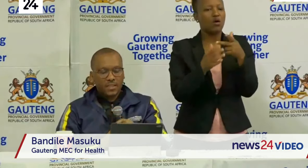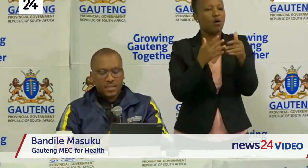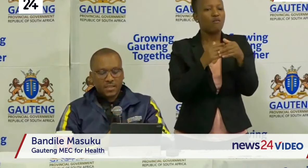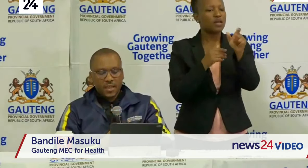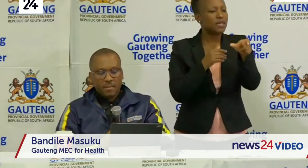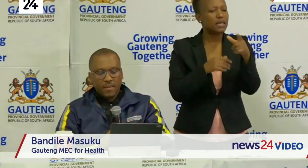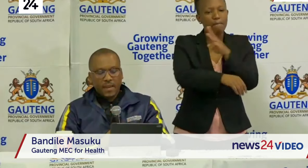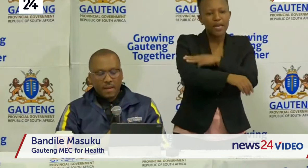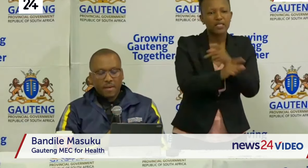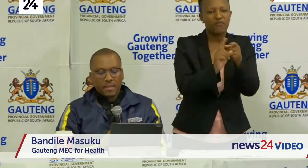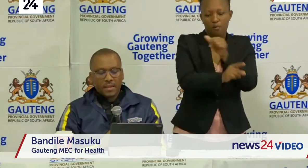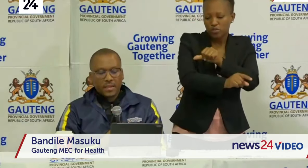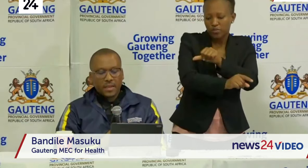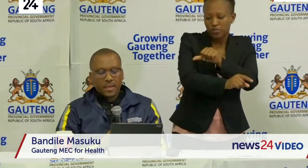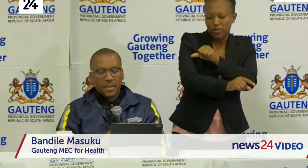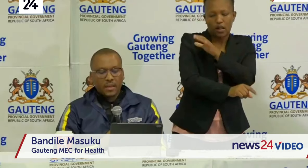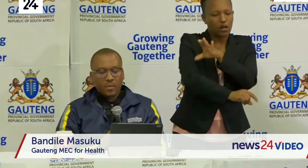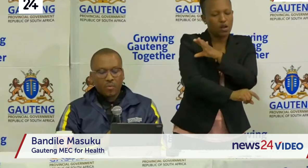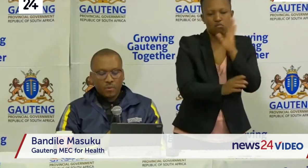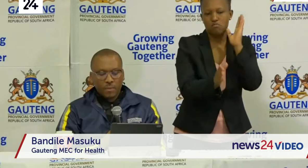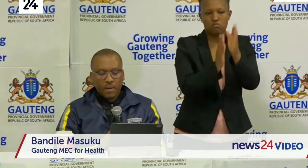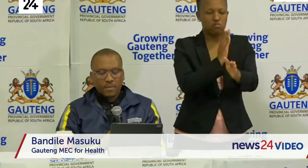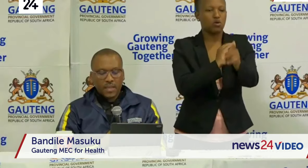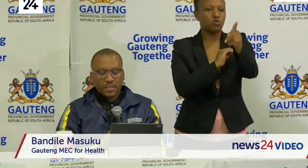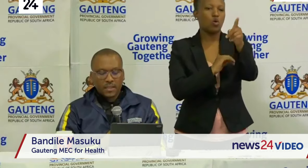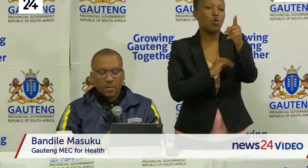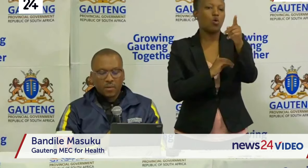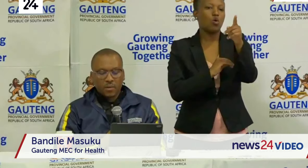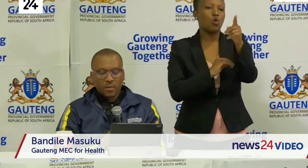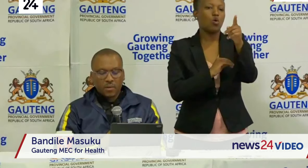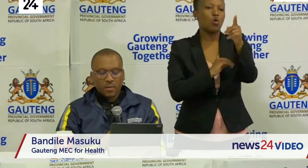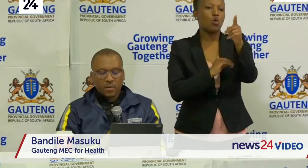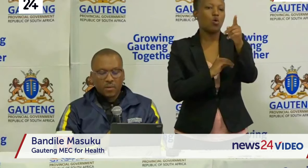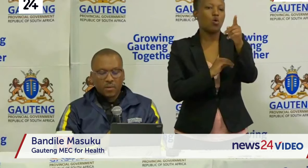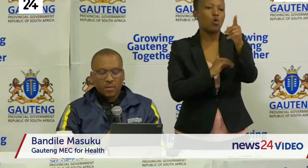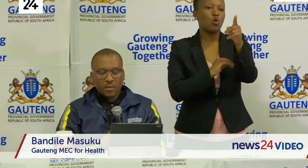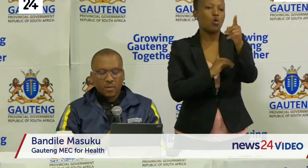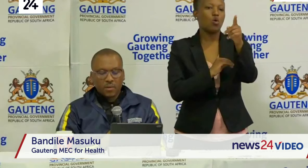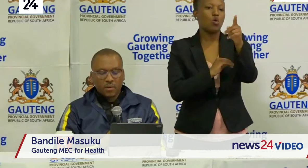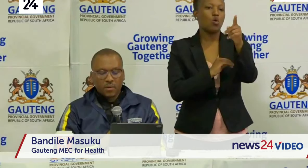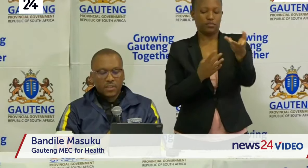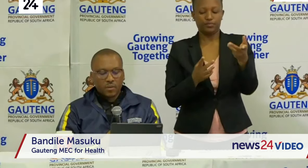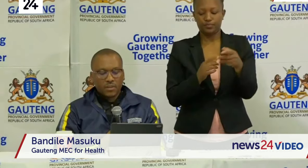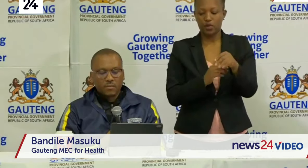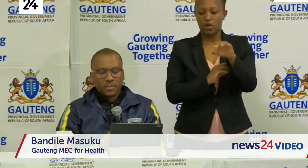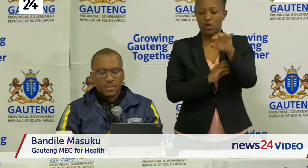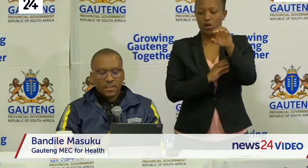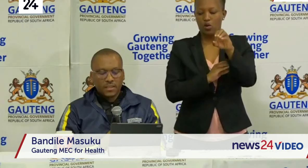managers. The number that would be publicized in our social media platforms it's 0